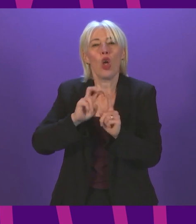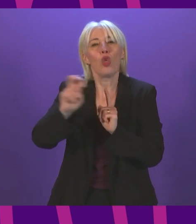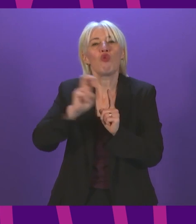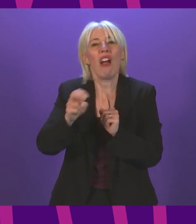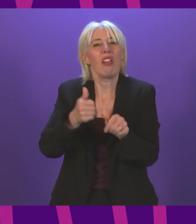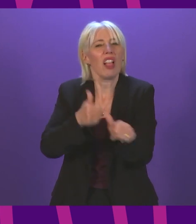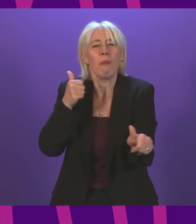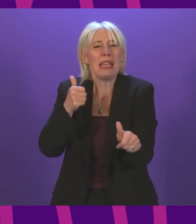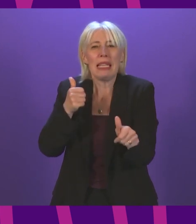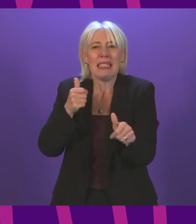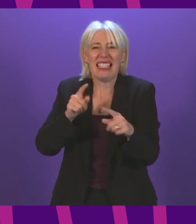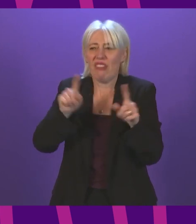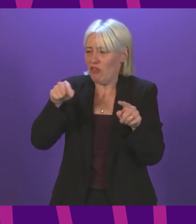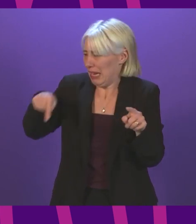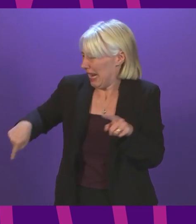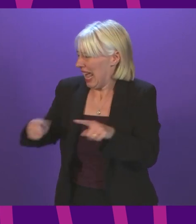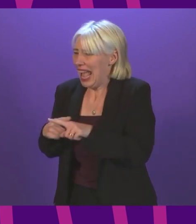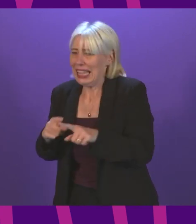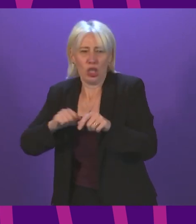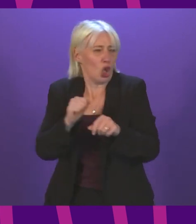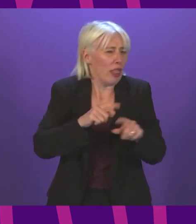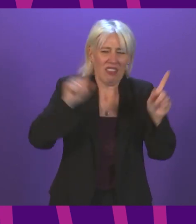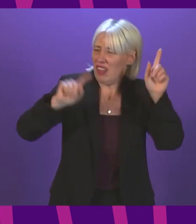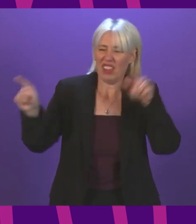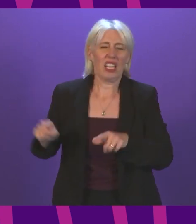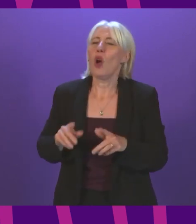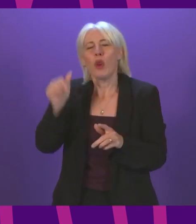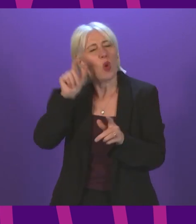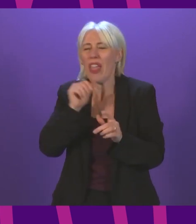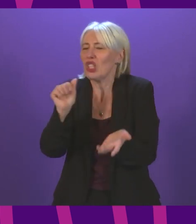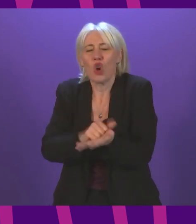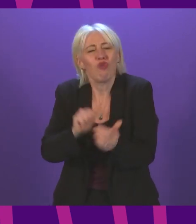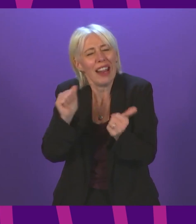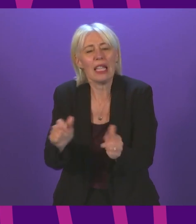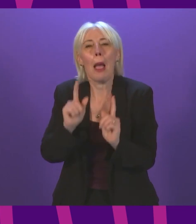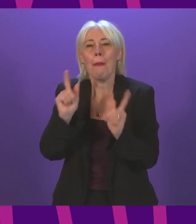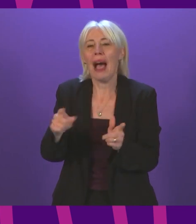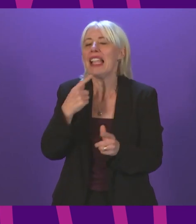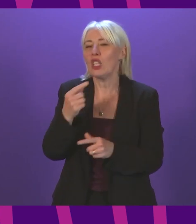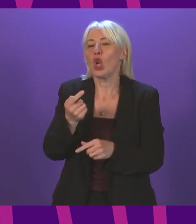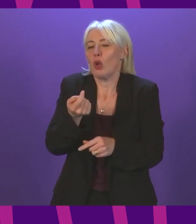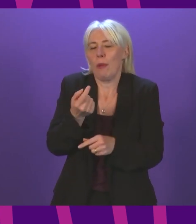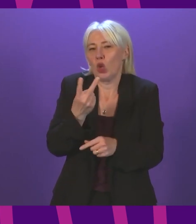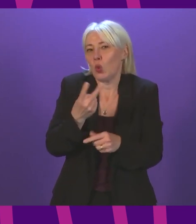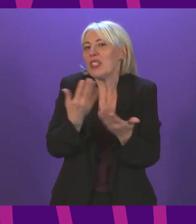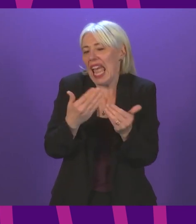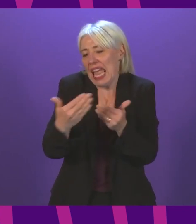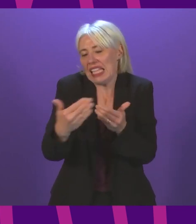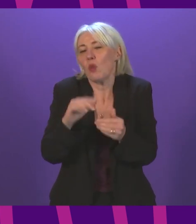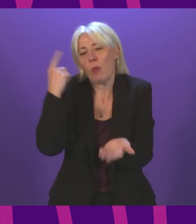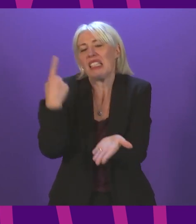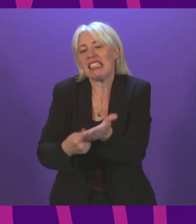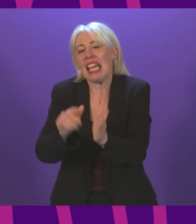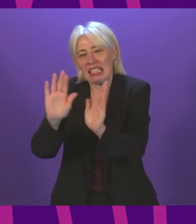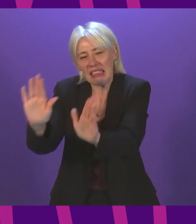real consideration we are trying to weigh up and we will come to a decision in that over the next two days. On the